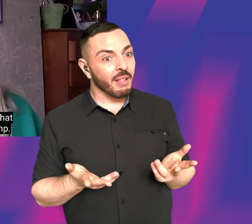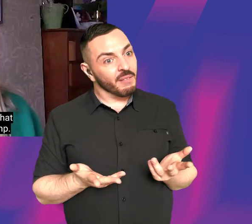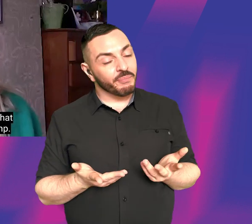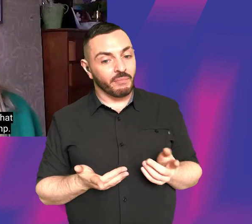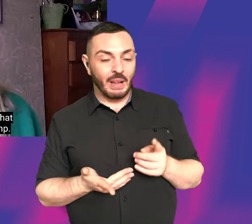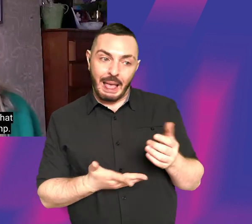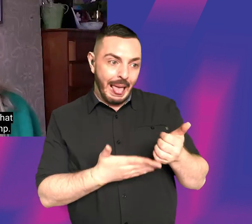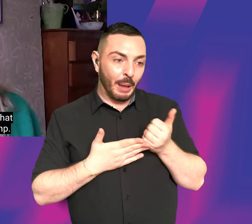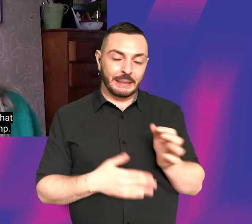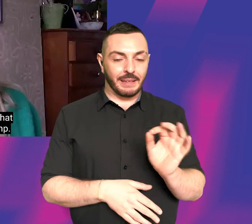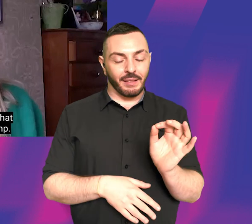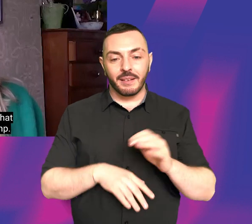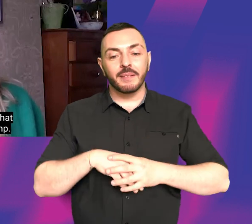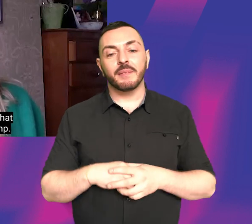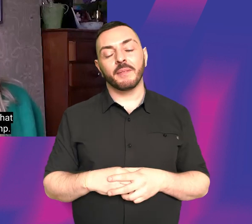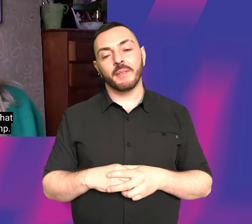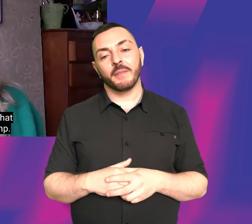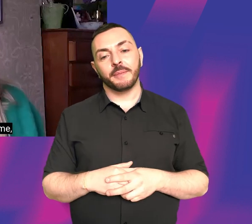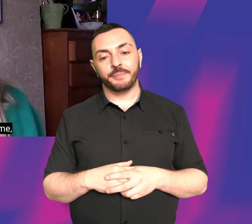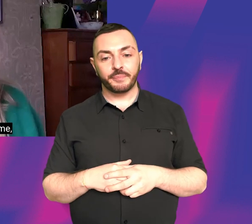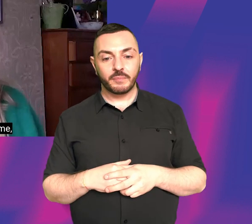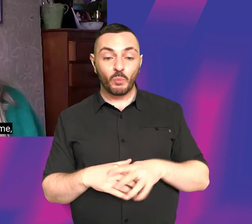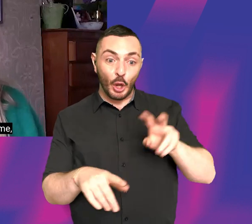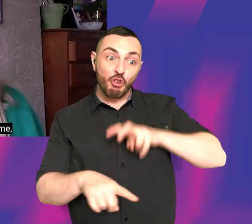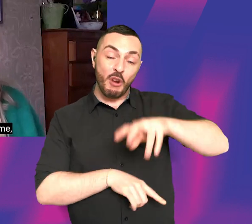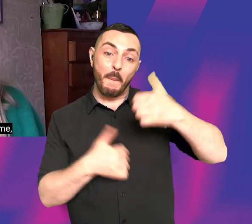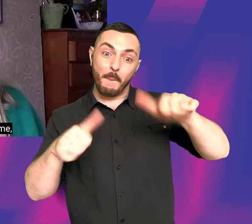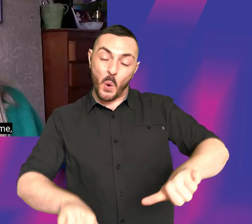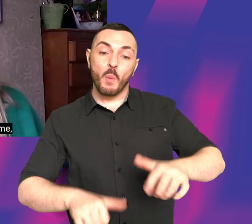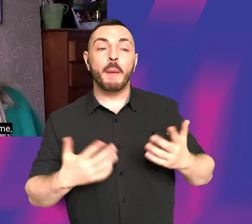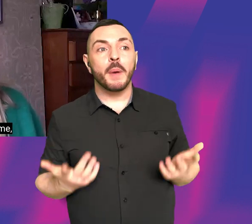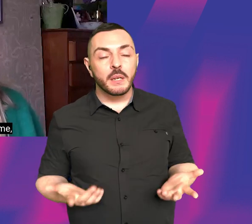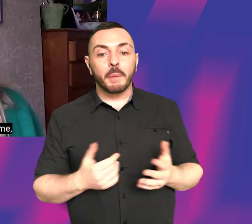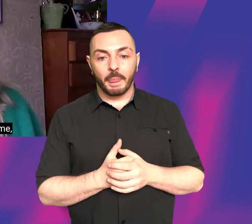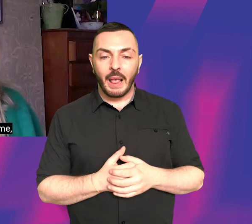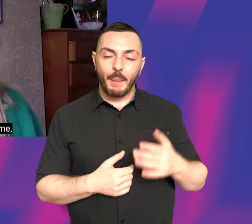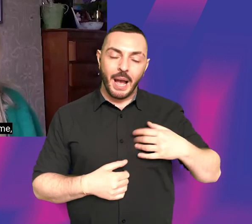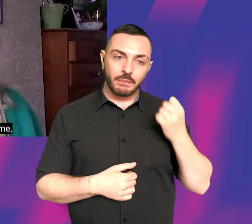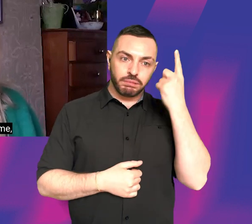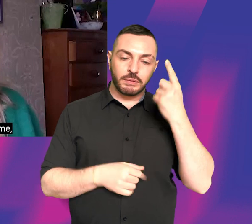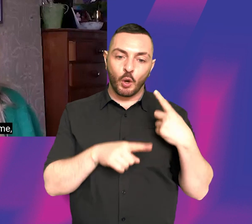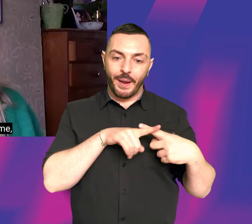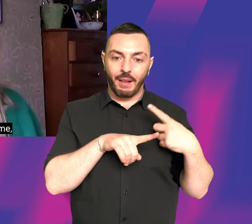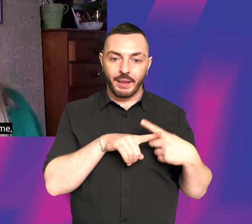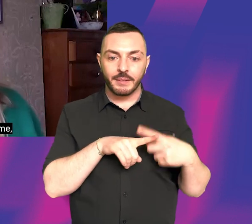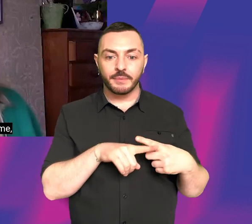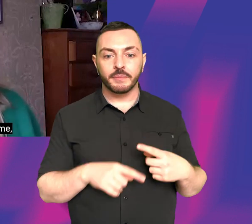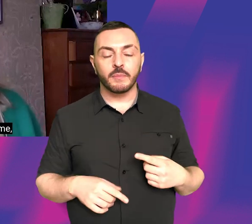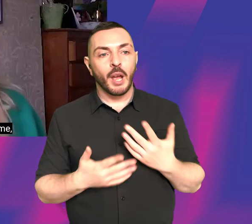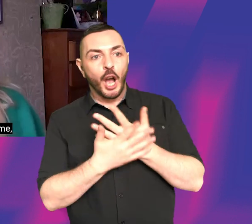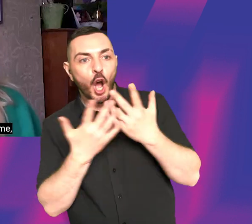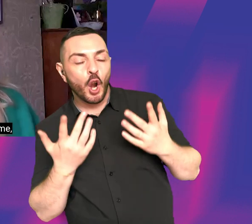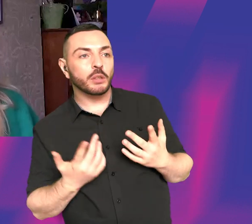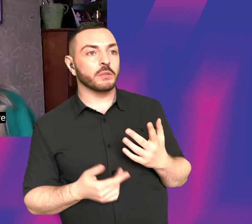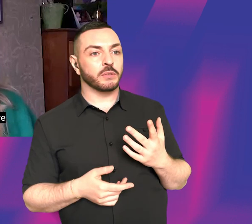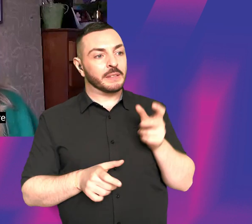of a help. And it was, it was a huge jump, but the thing that, that I realized very quickly, which, um, a lot of people